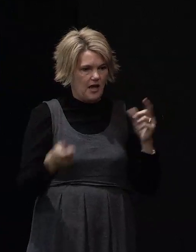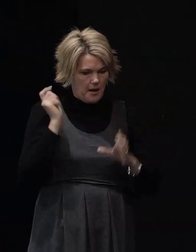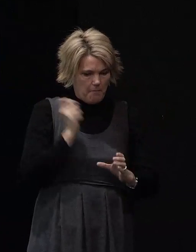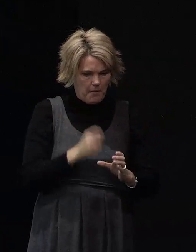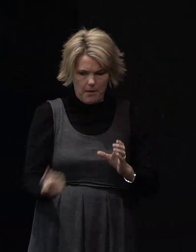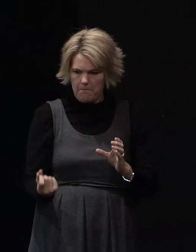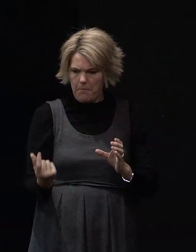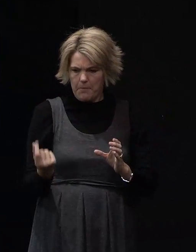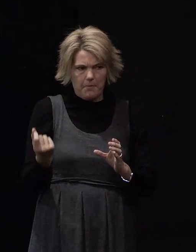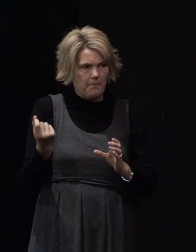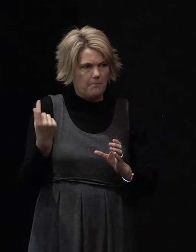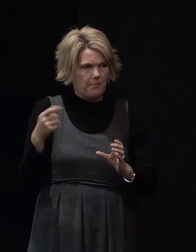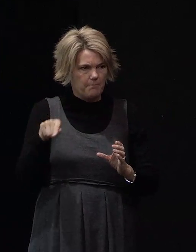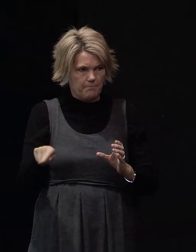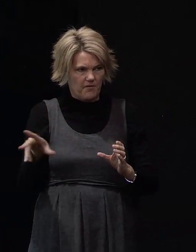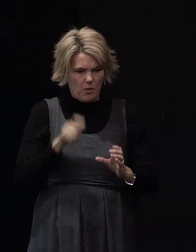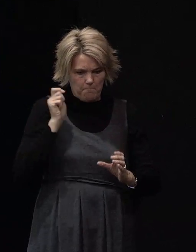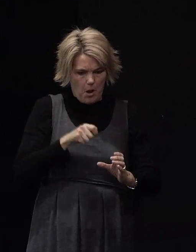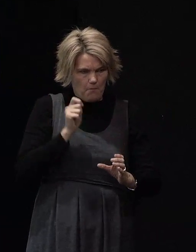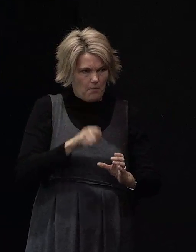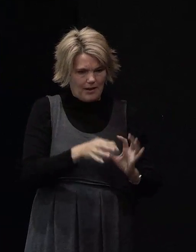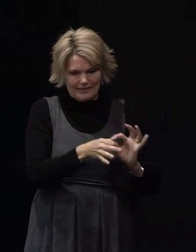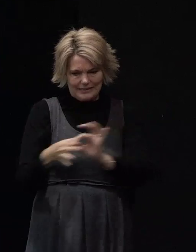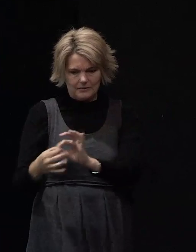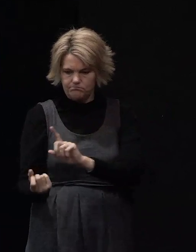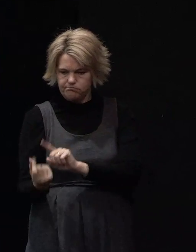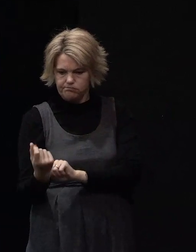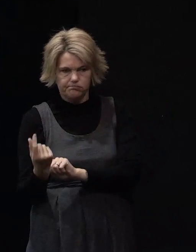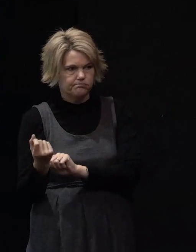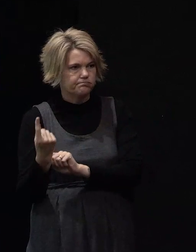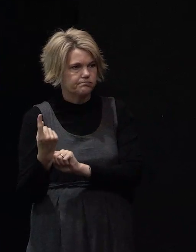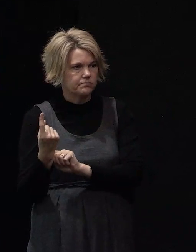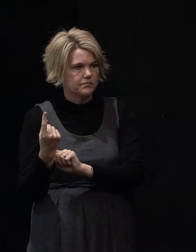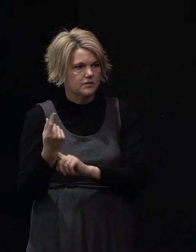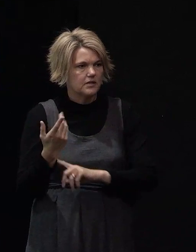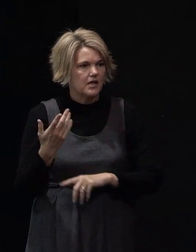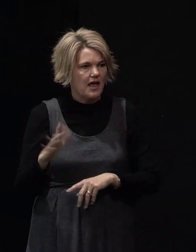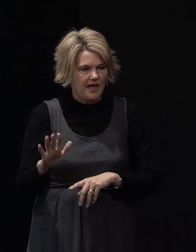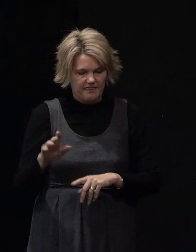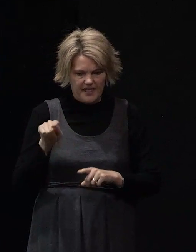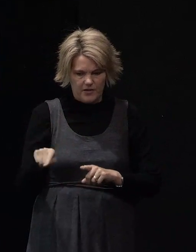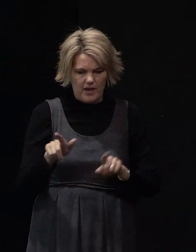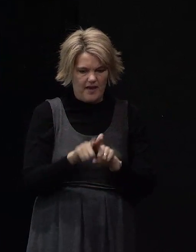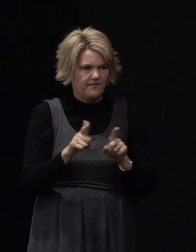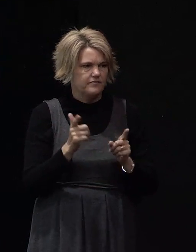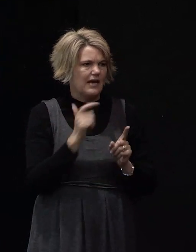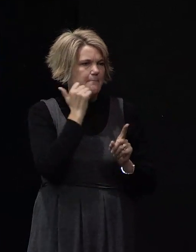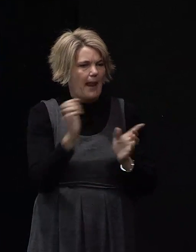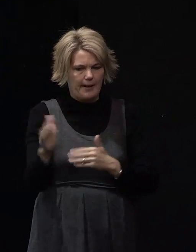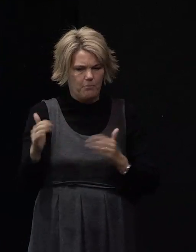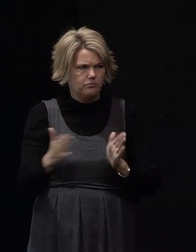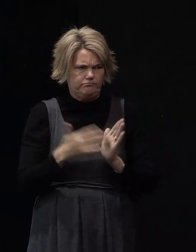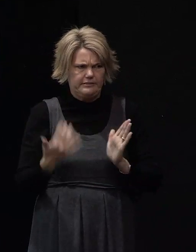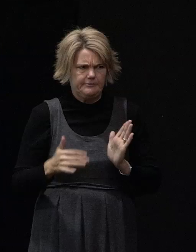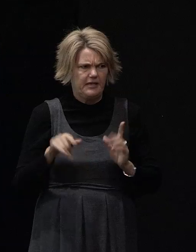from that hammer blow and with a nice but expensive black box we